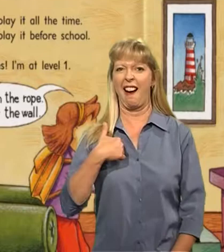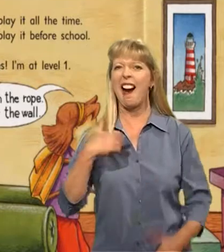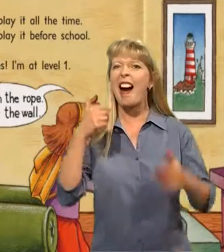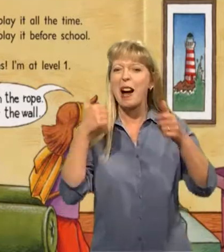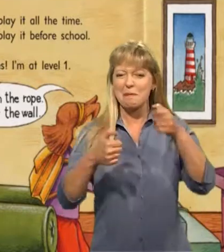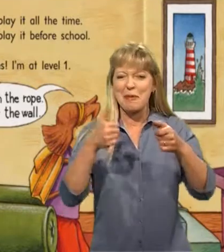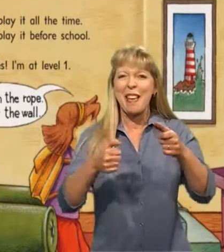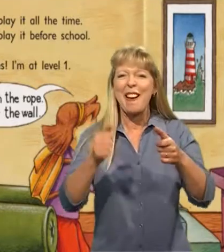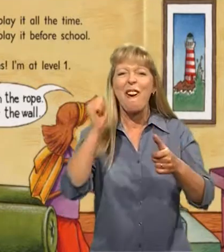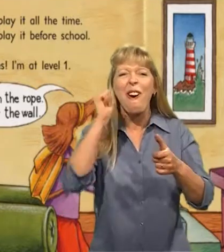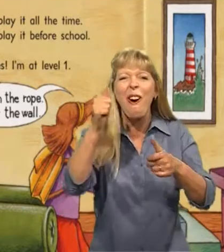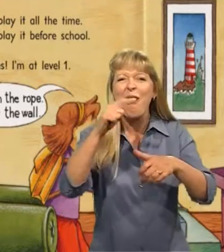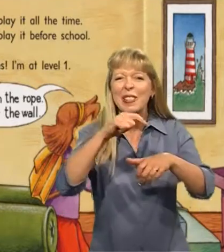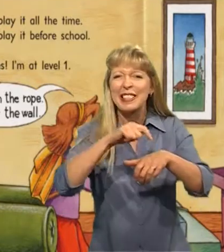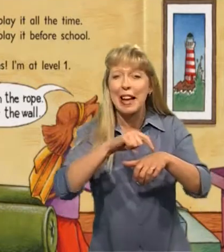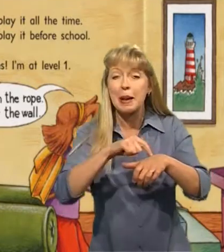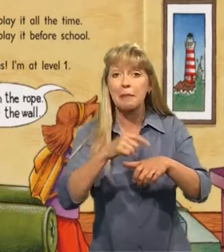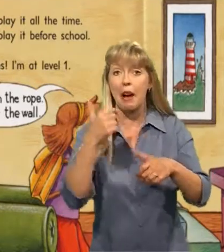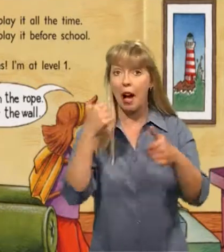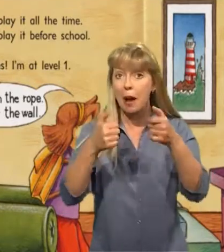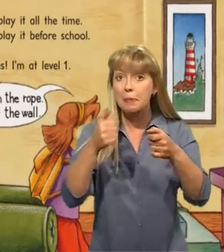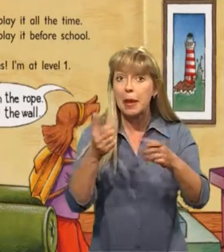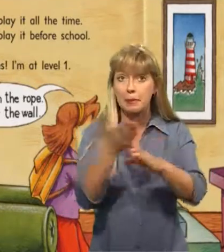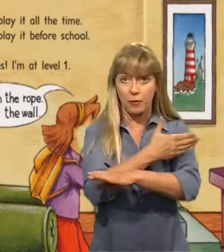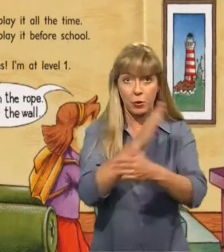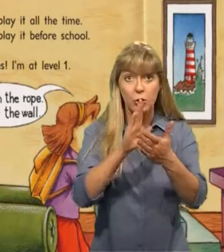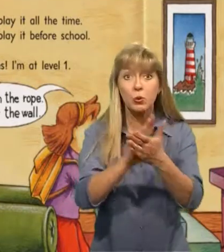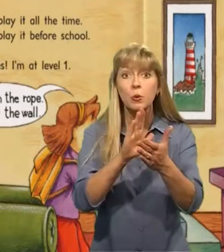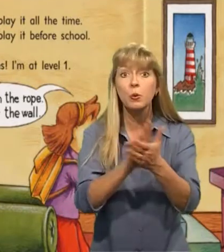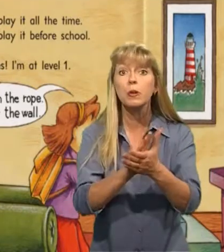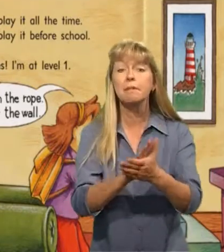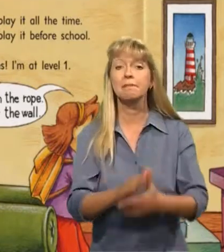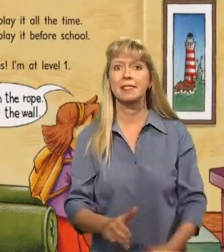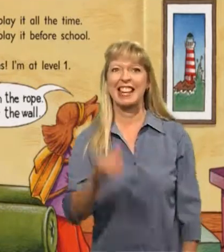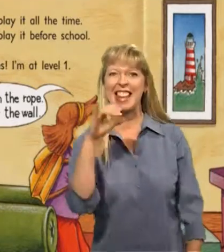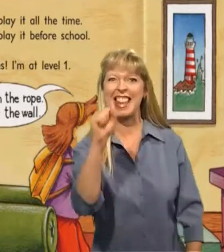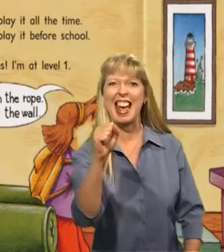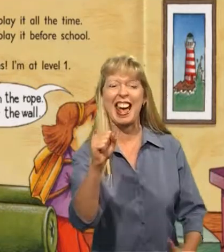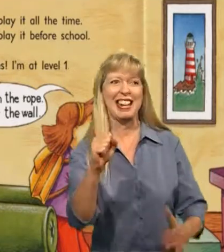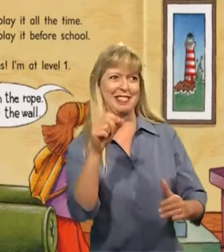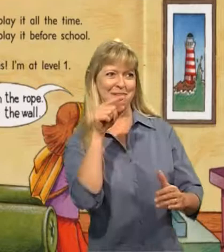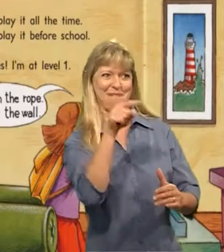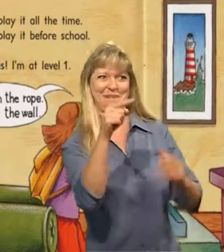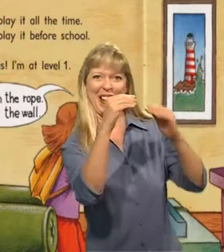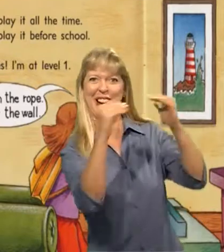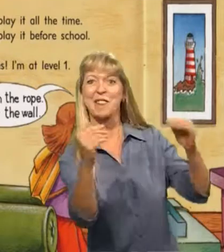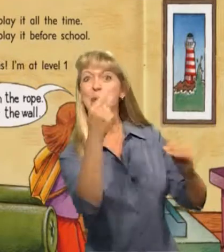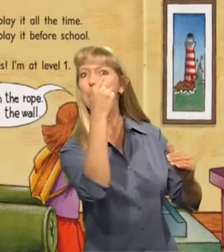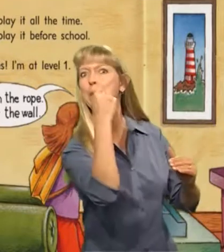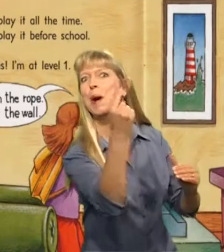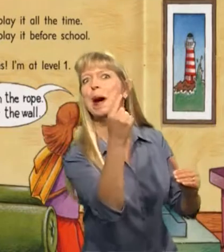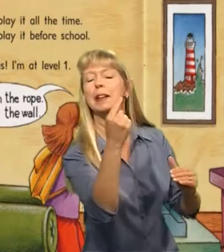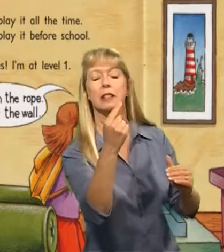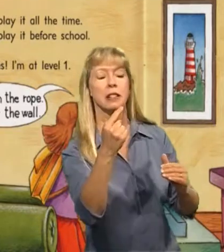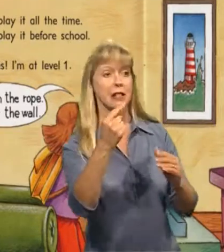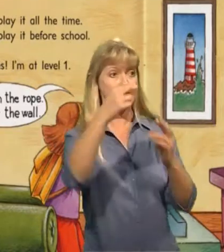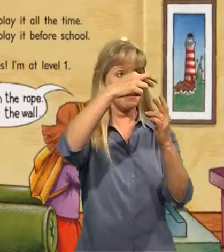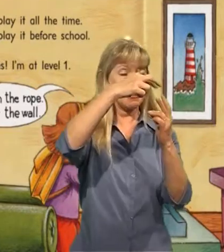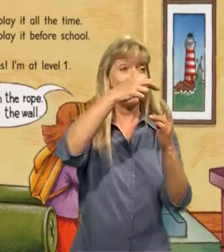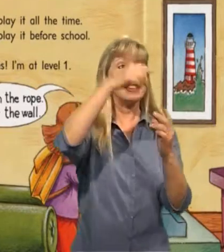I play it all the time. I play it before school. Yes, I'm at level one. Down the rope,